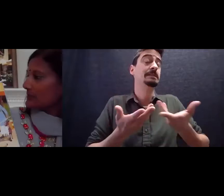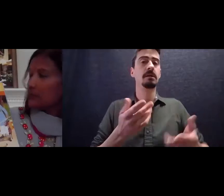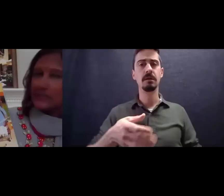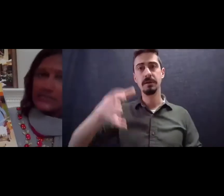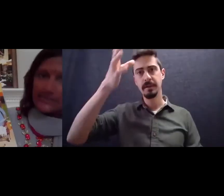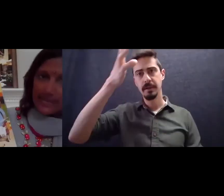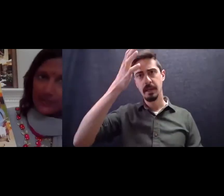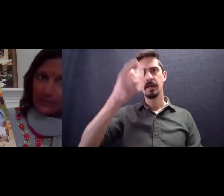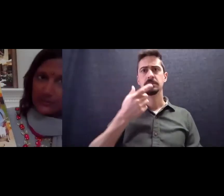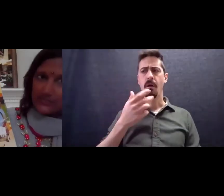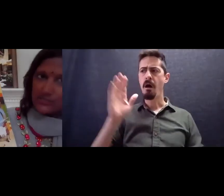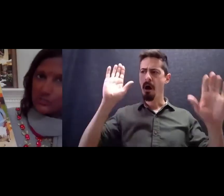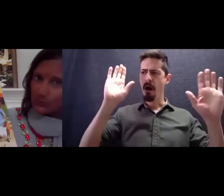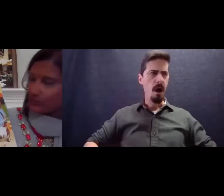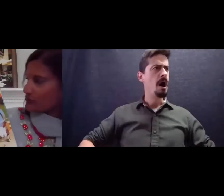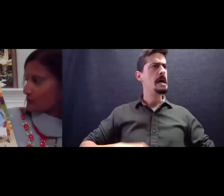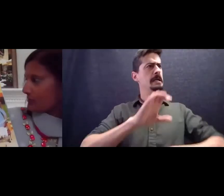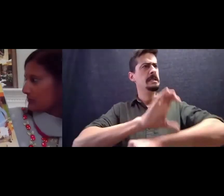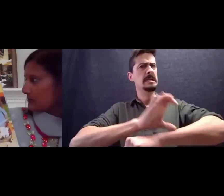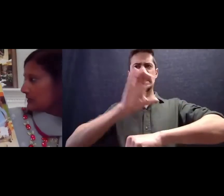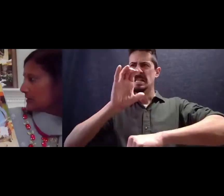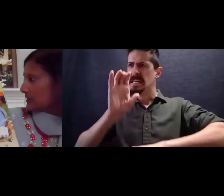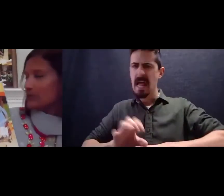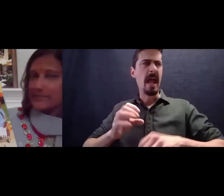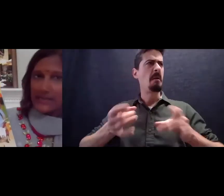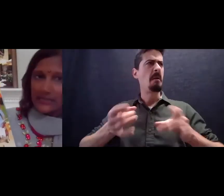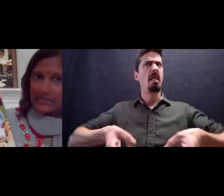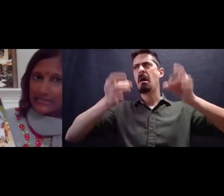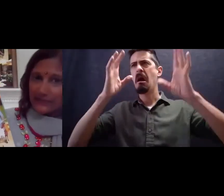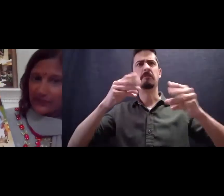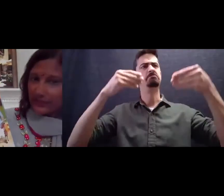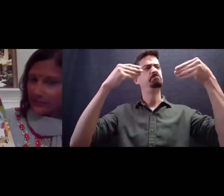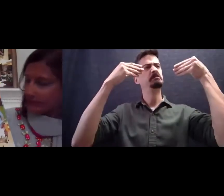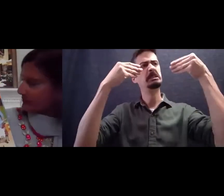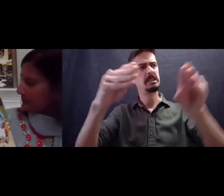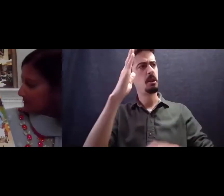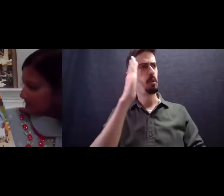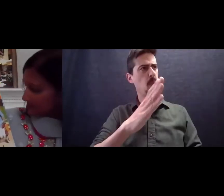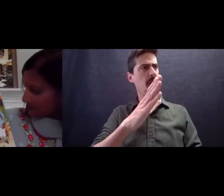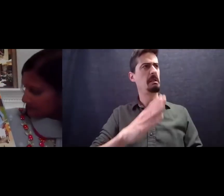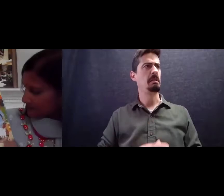cried this camel is too much trouble we're selling it at the fair